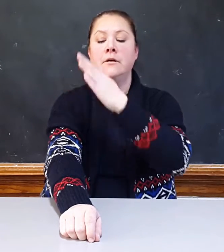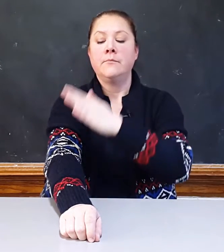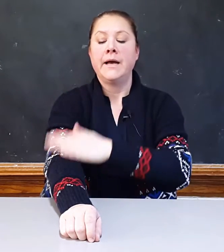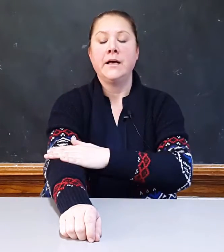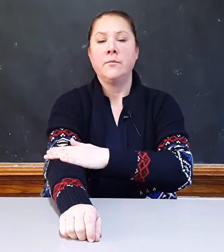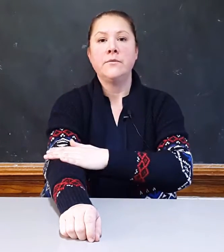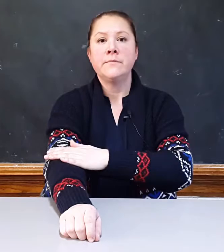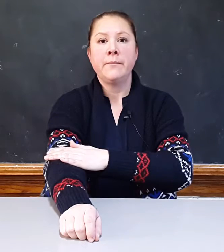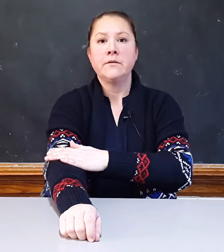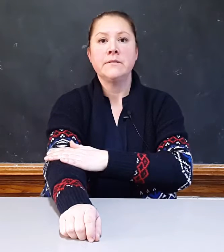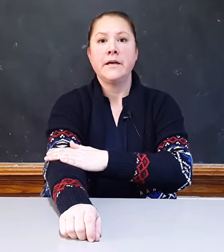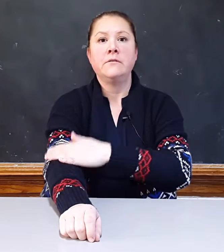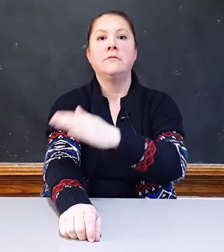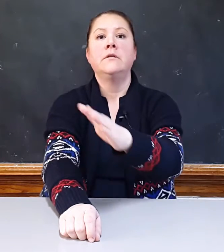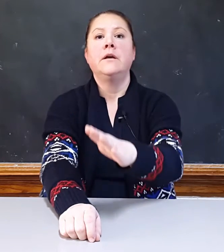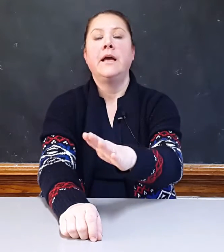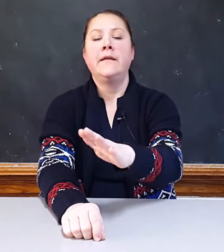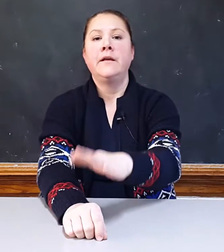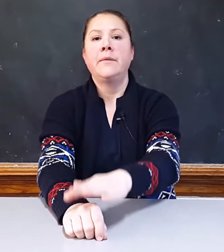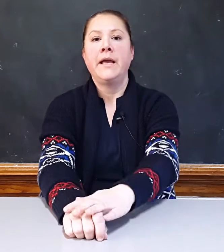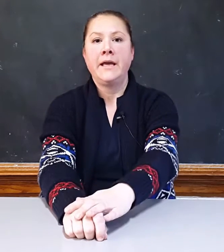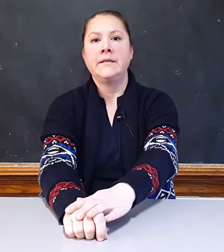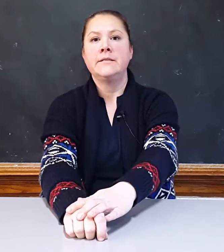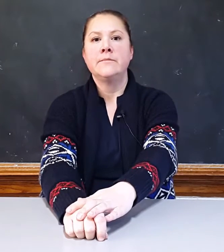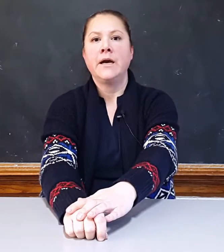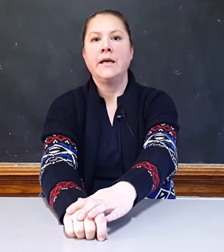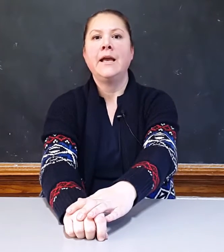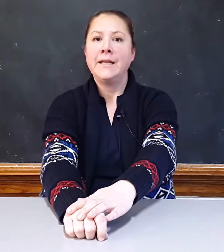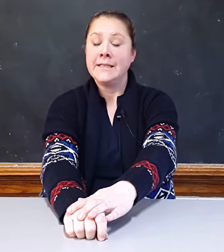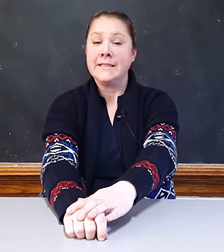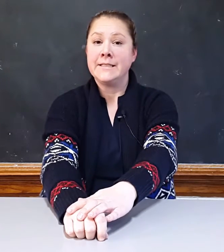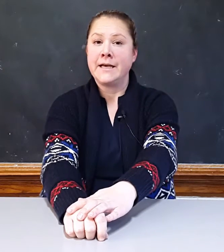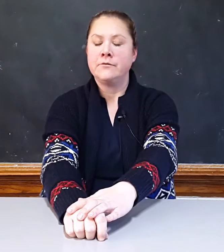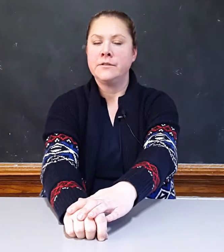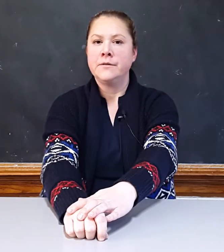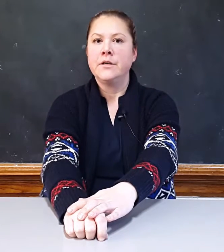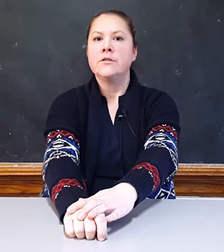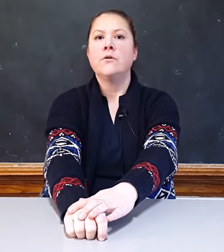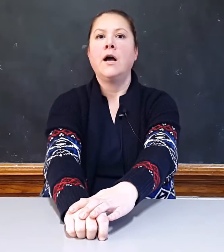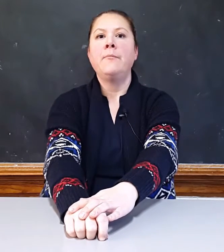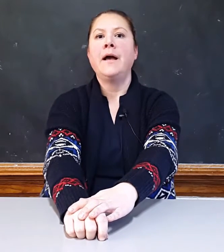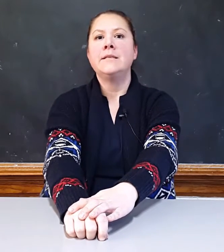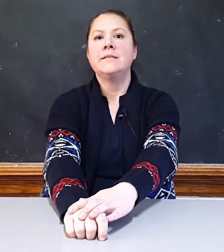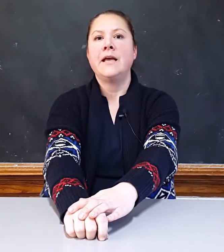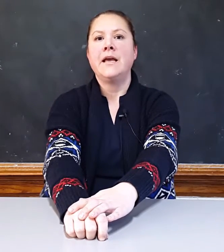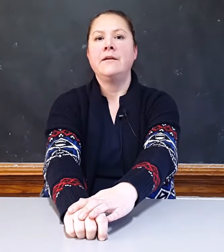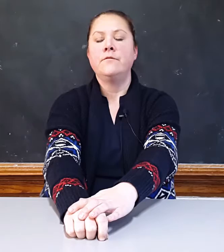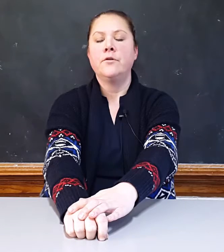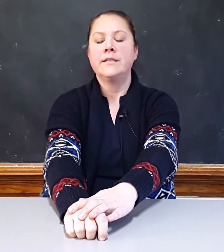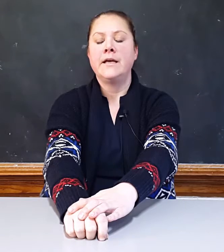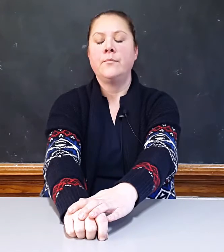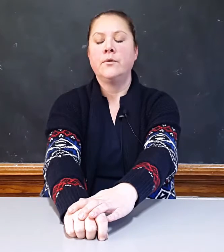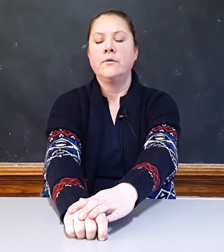my elbow is my middle sound, and then my hand is my ending sound. So I might say, for example,